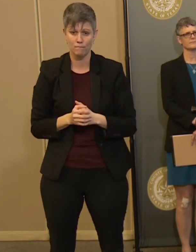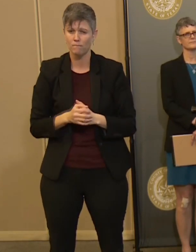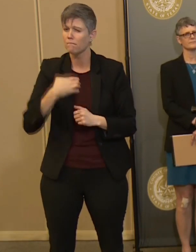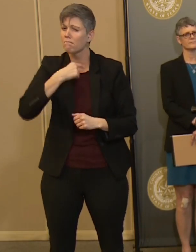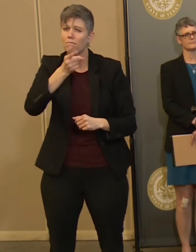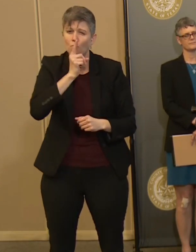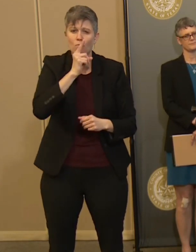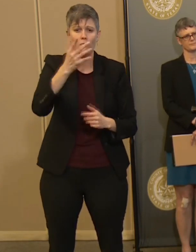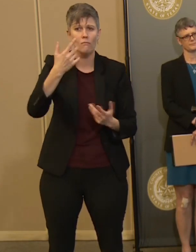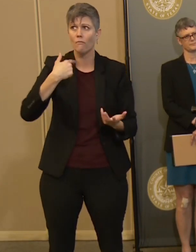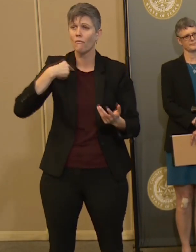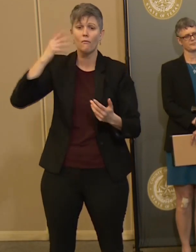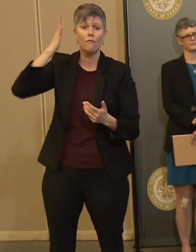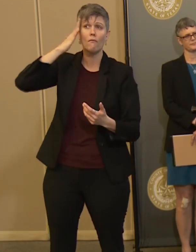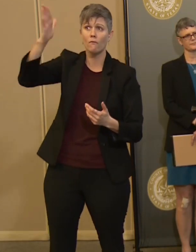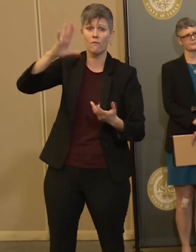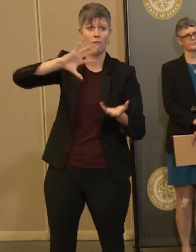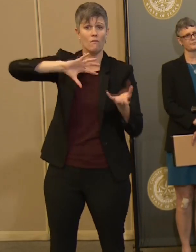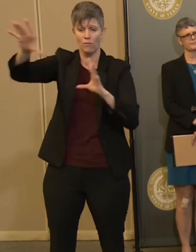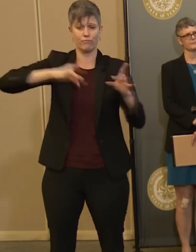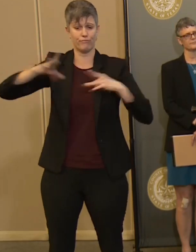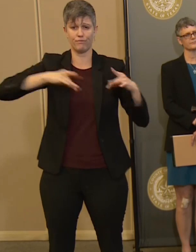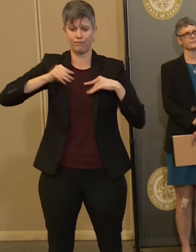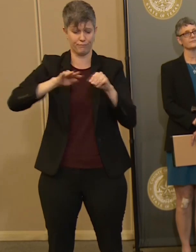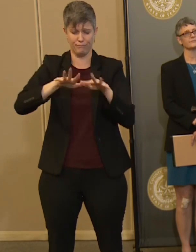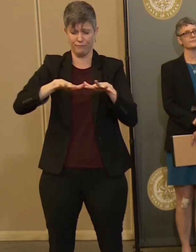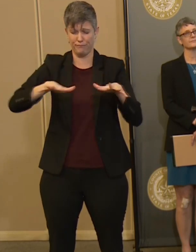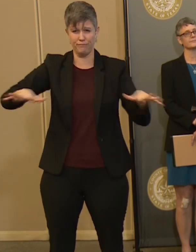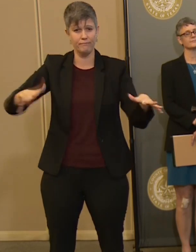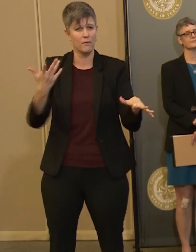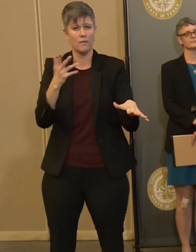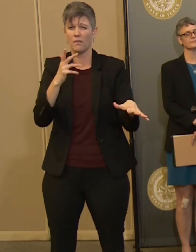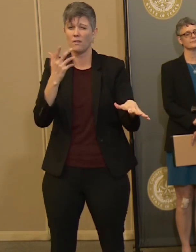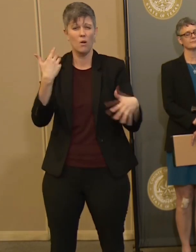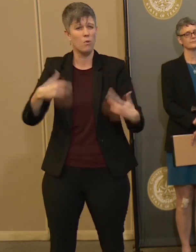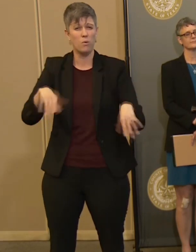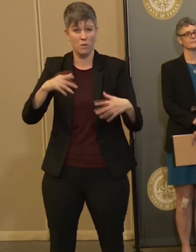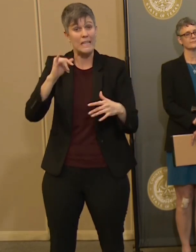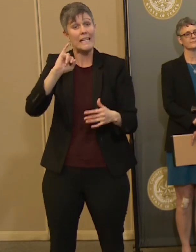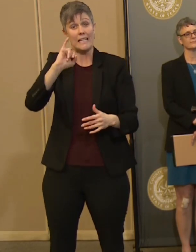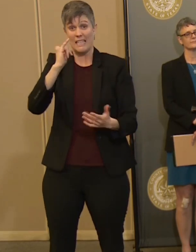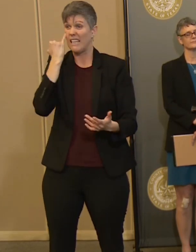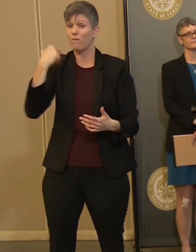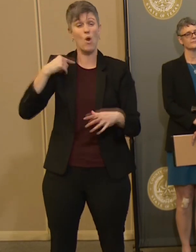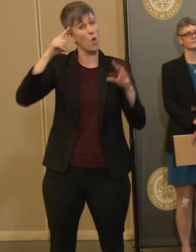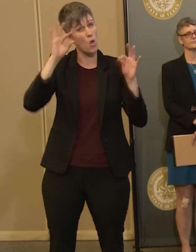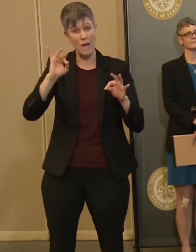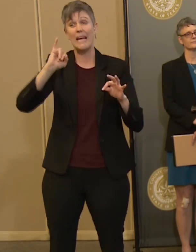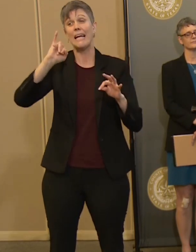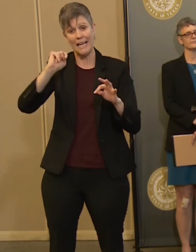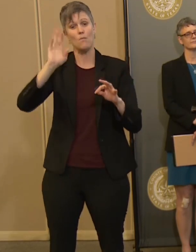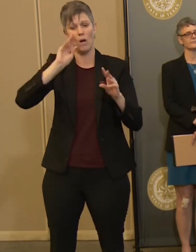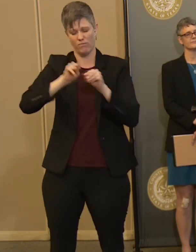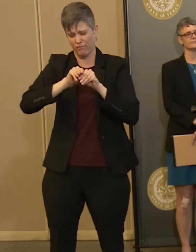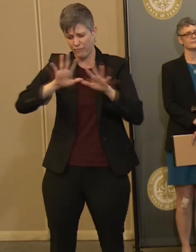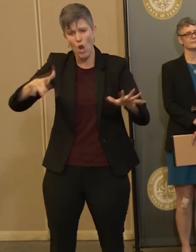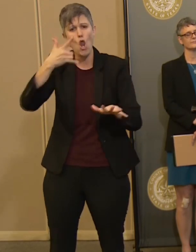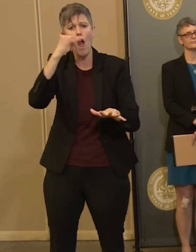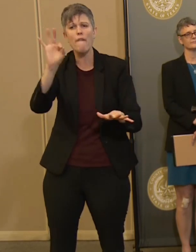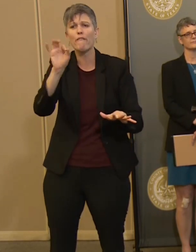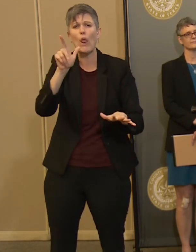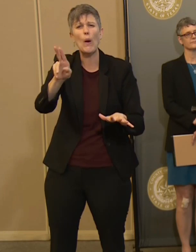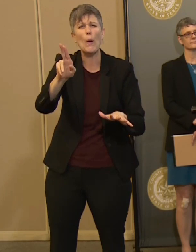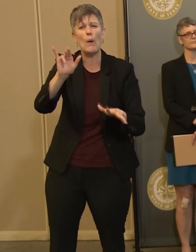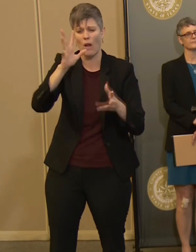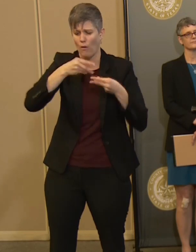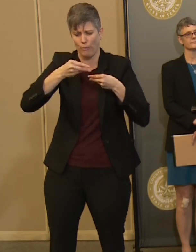city are catching this virus. And a lot of people are going to get it. It's a virus like the flu. It's going to pass through. What we're